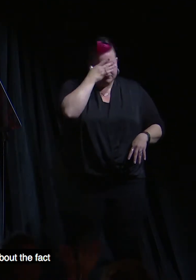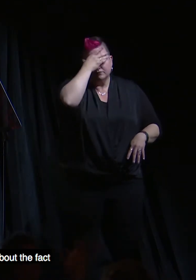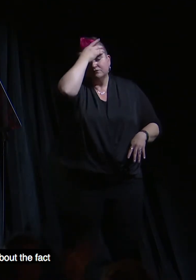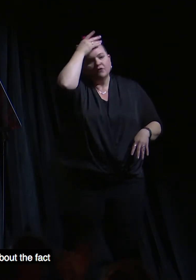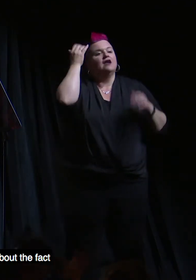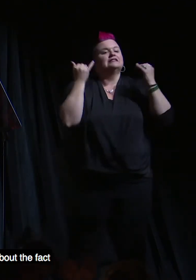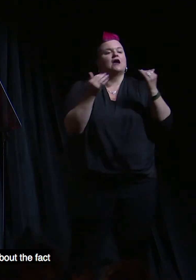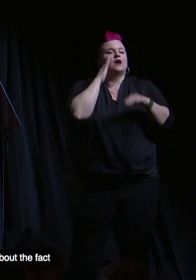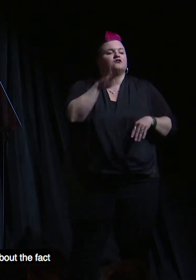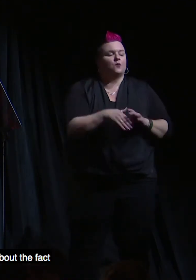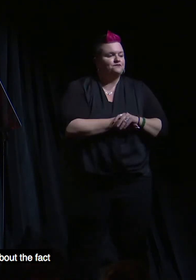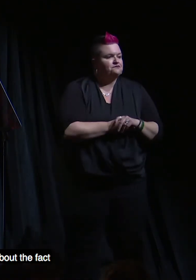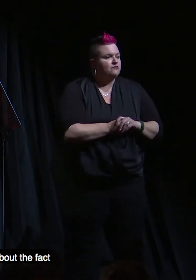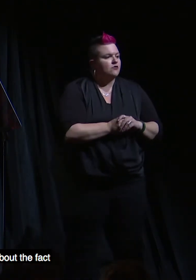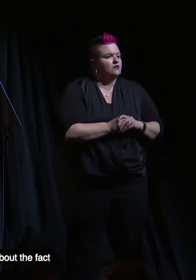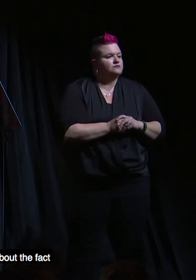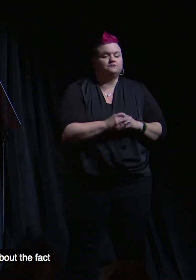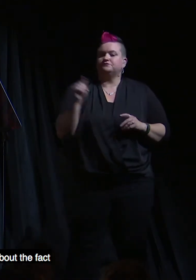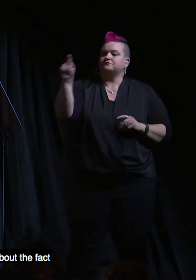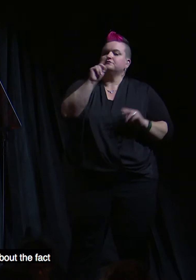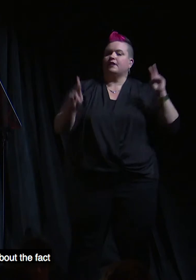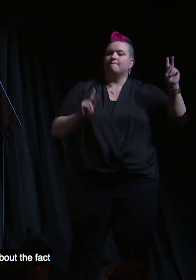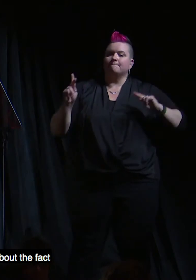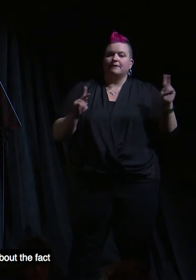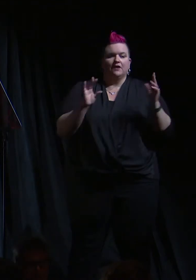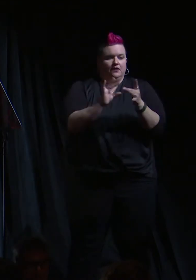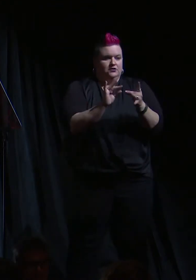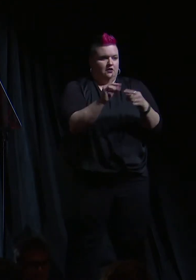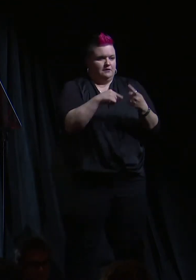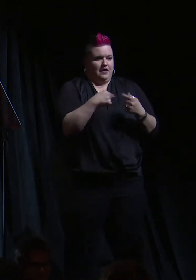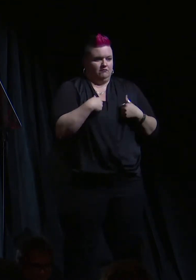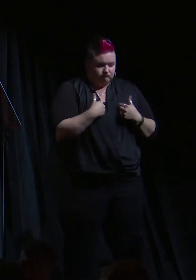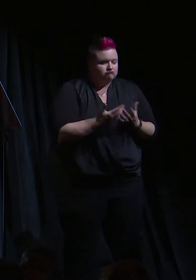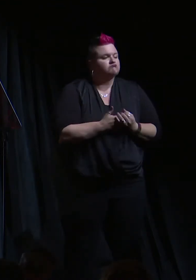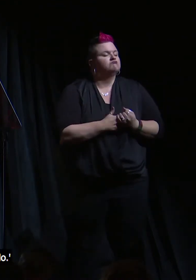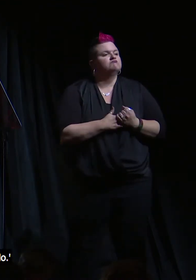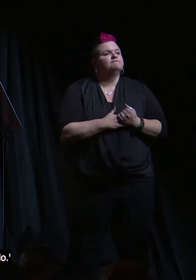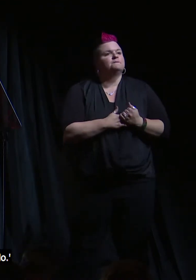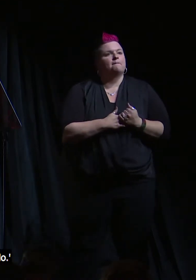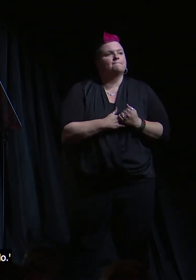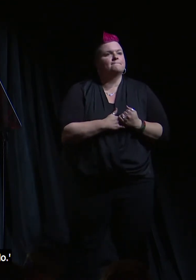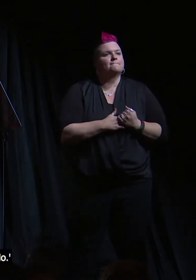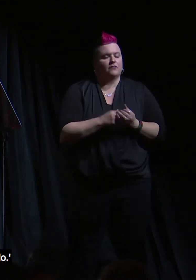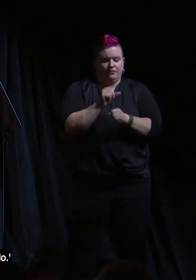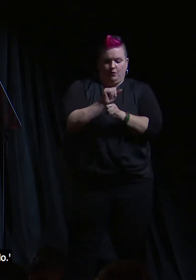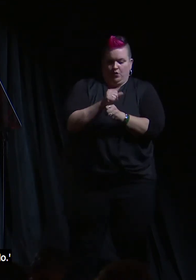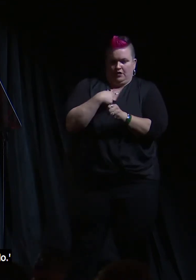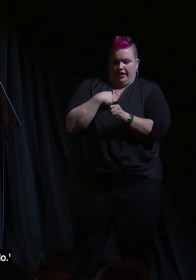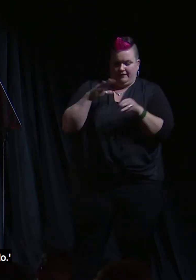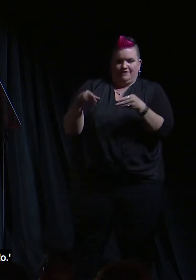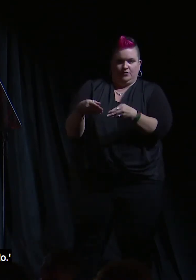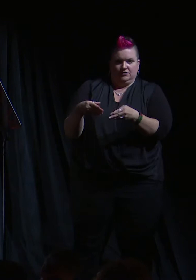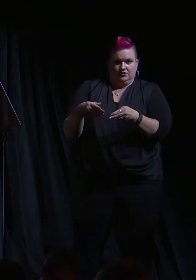Now I know people often talk to me about the fact that the work that I do,